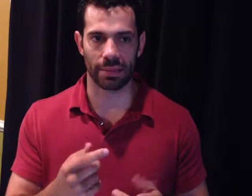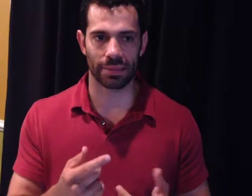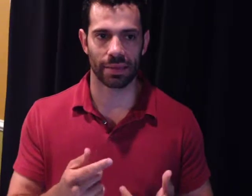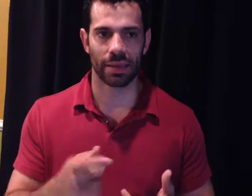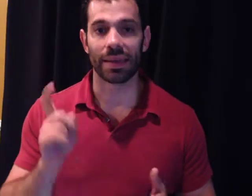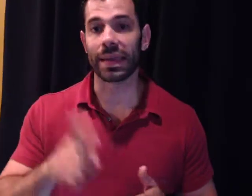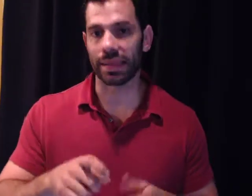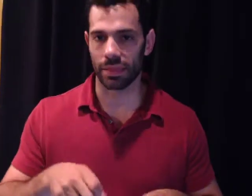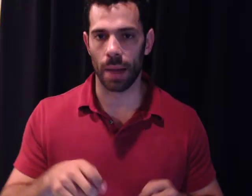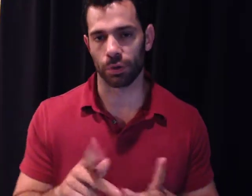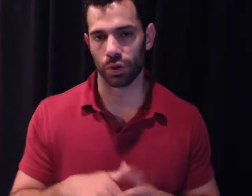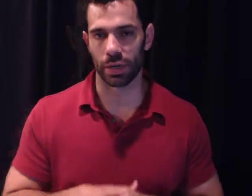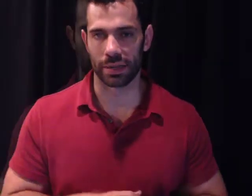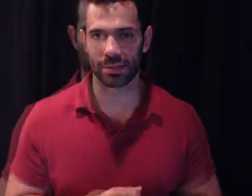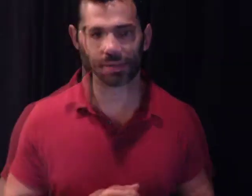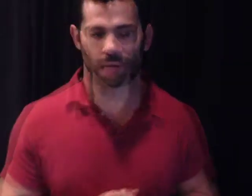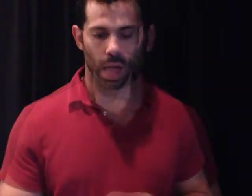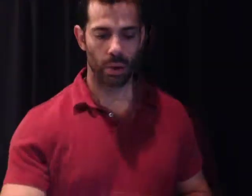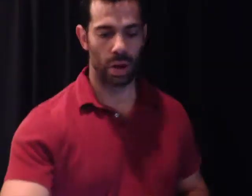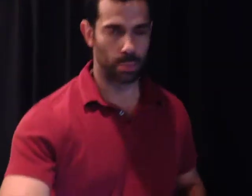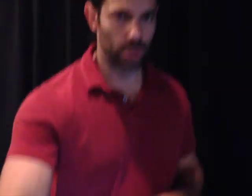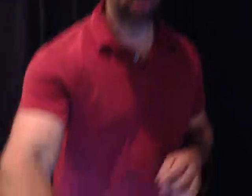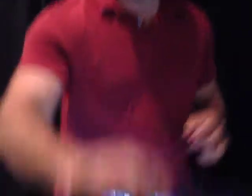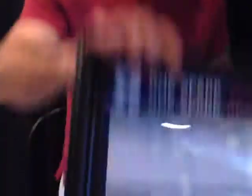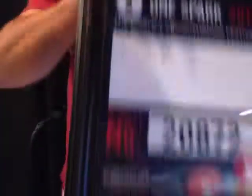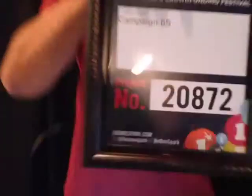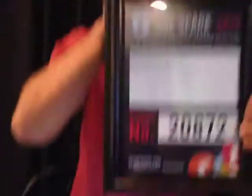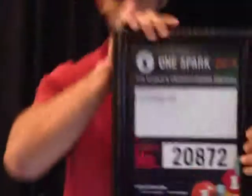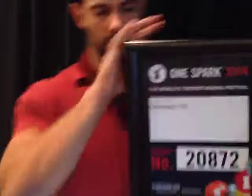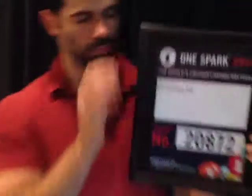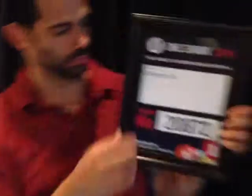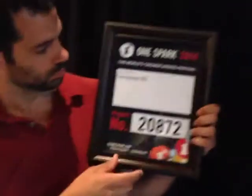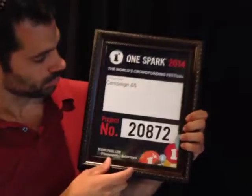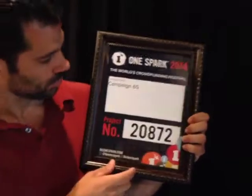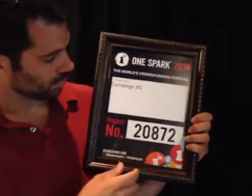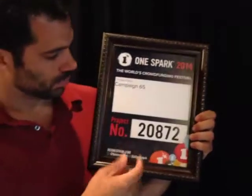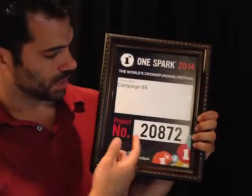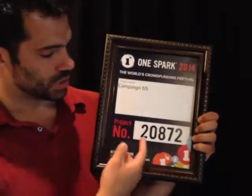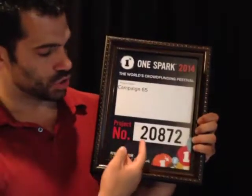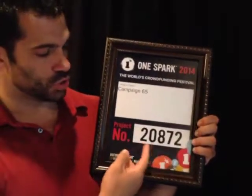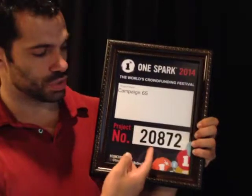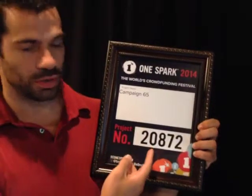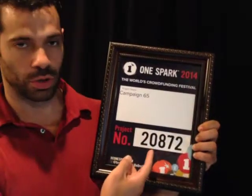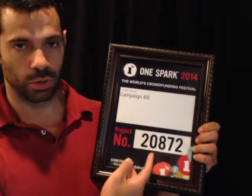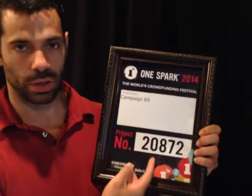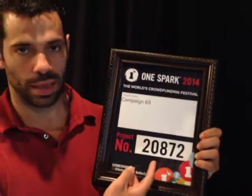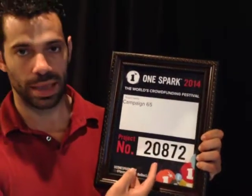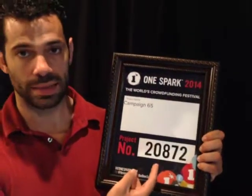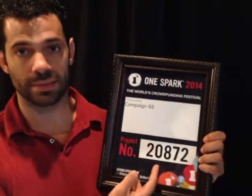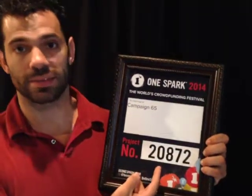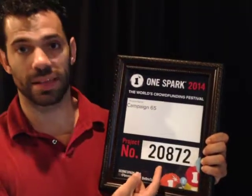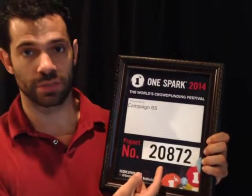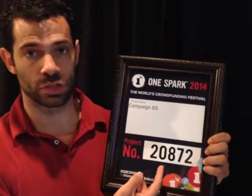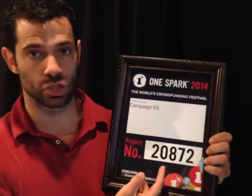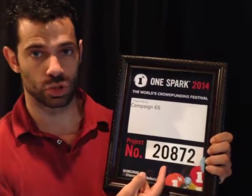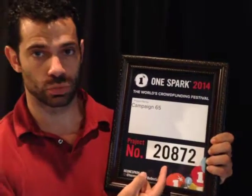need the opportunities. Our number is 20872.